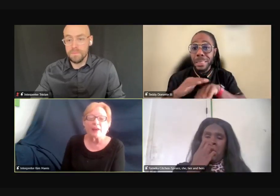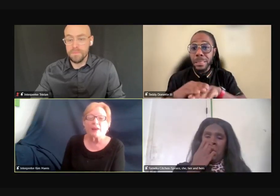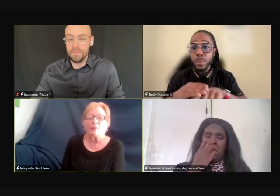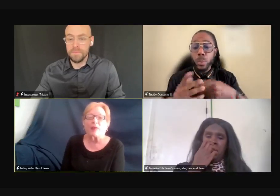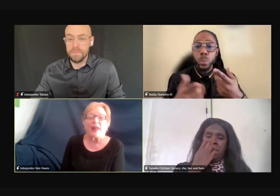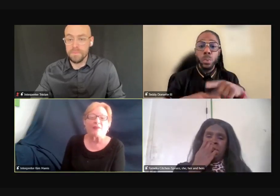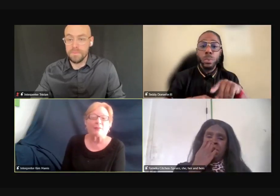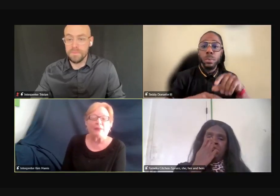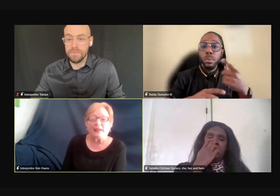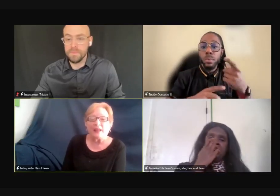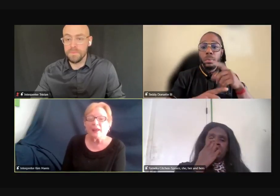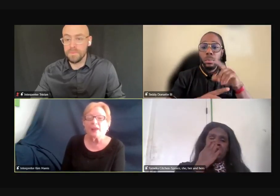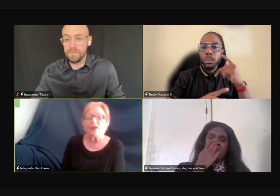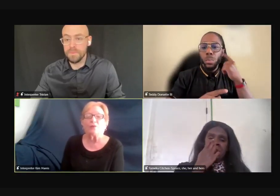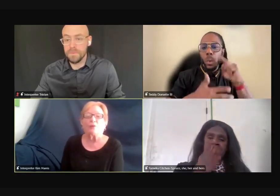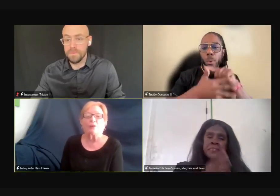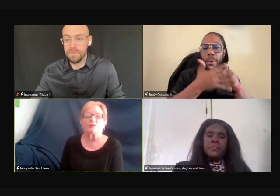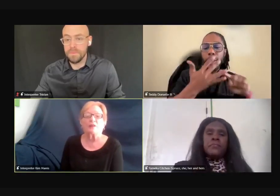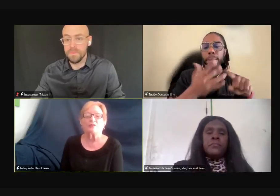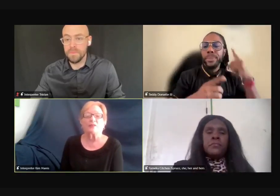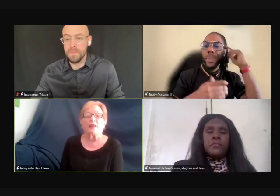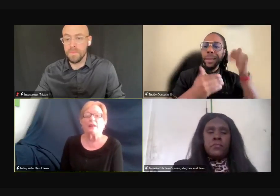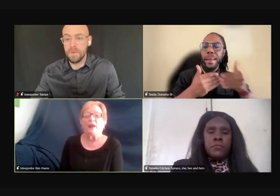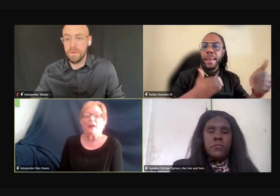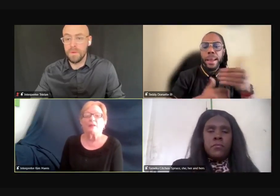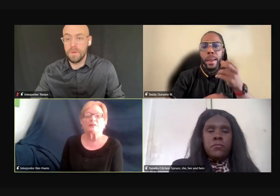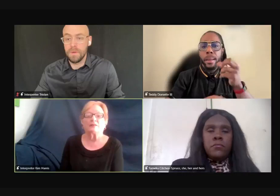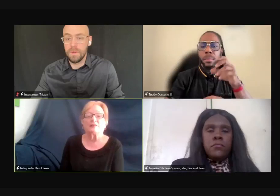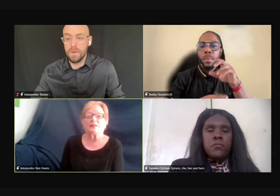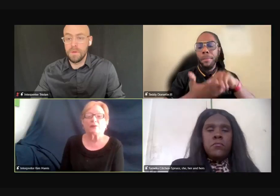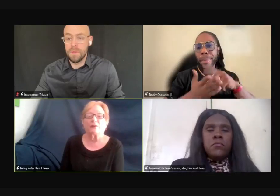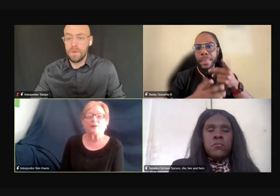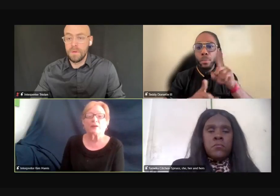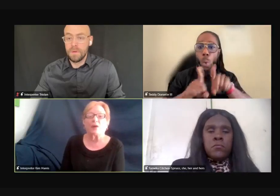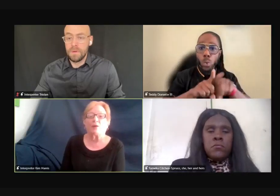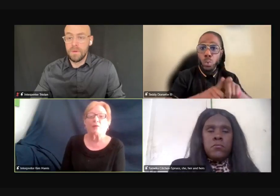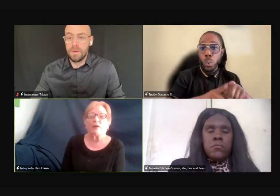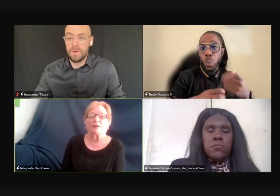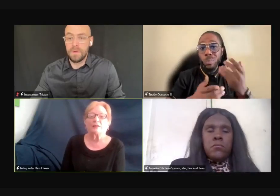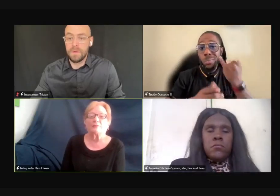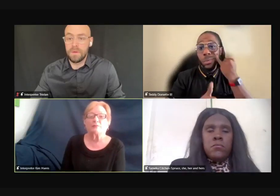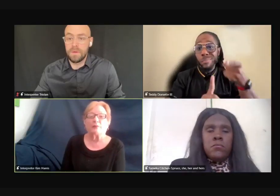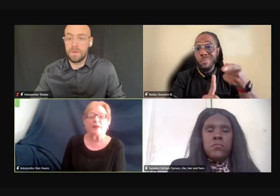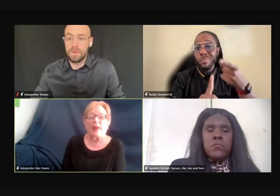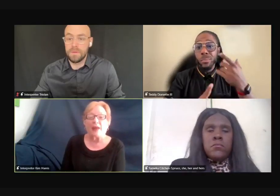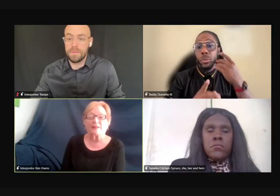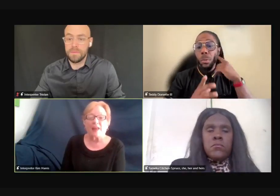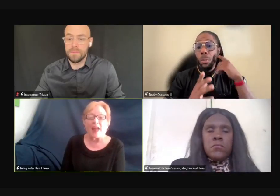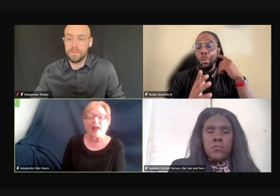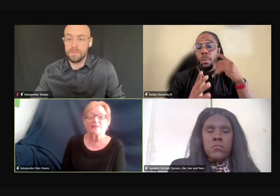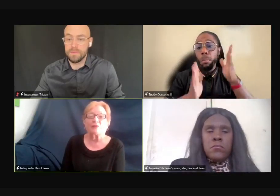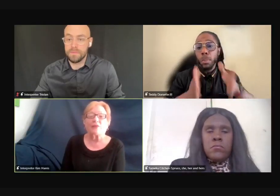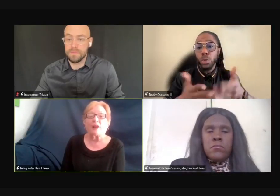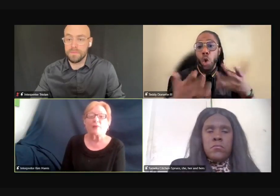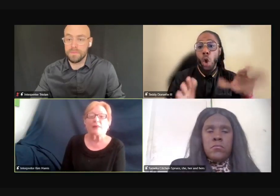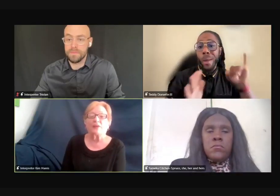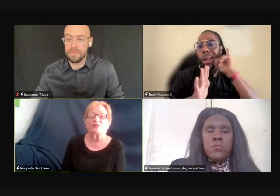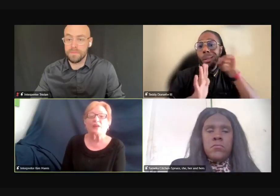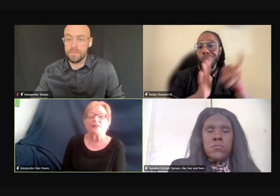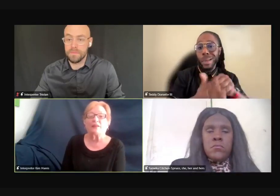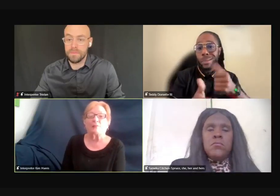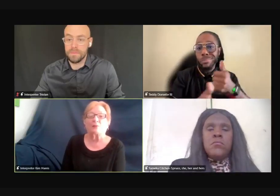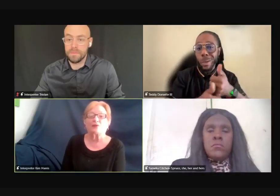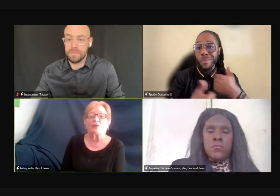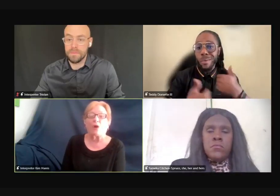the area that you might have a meeting in or such thing, just different, you know, just being just asked for that